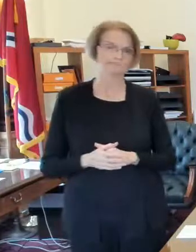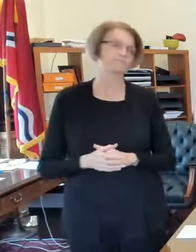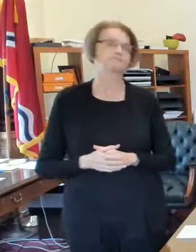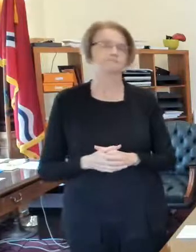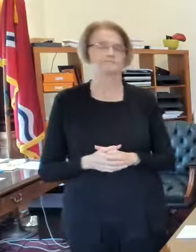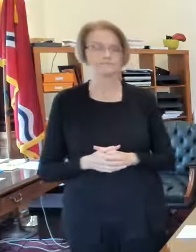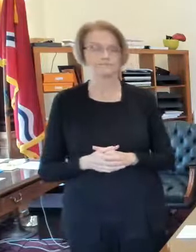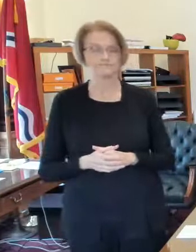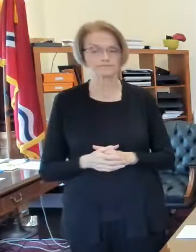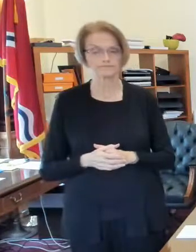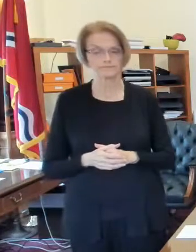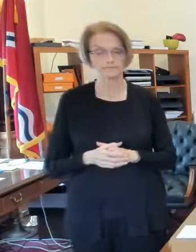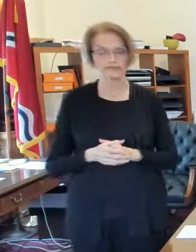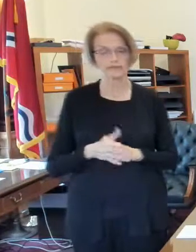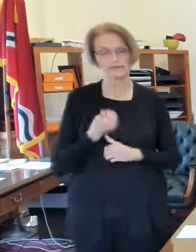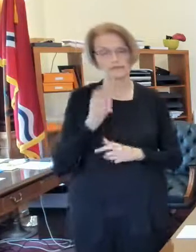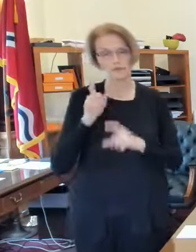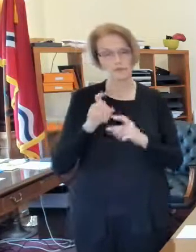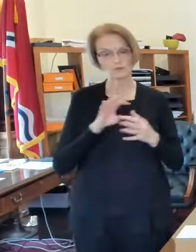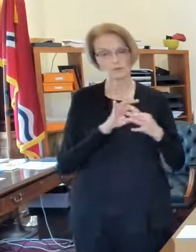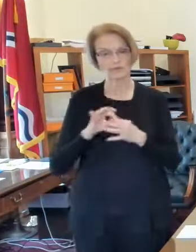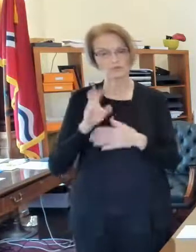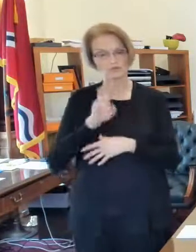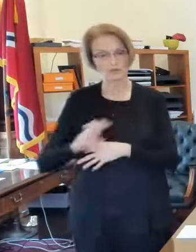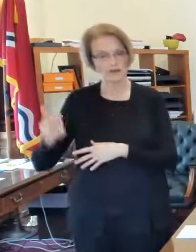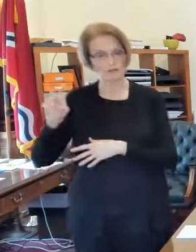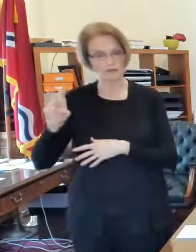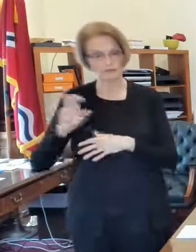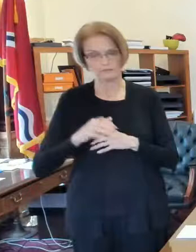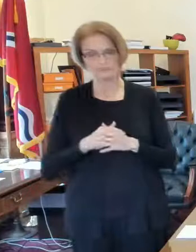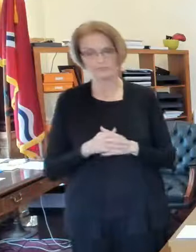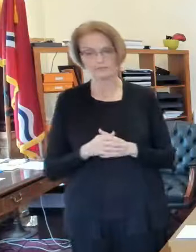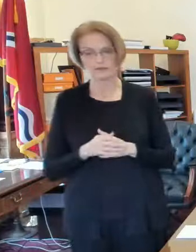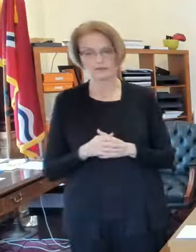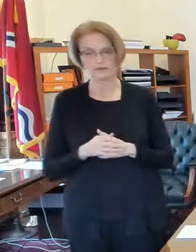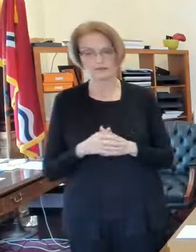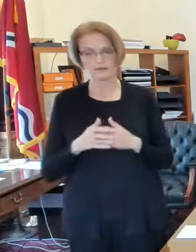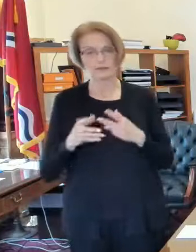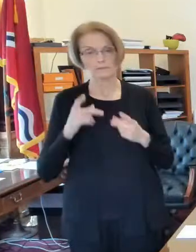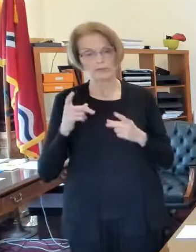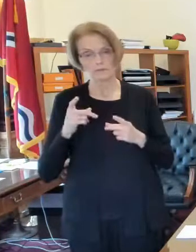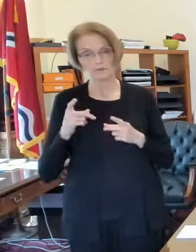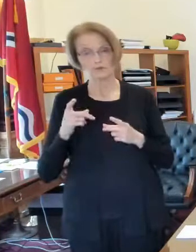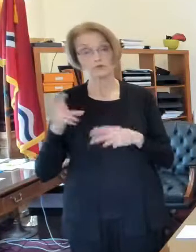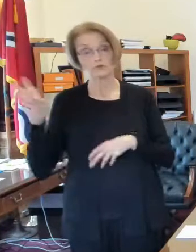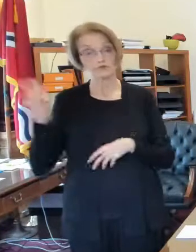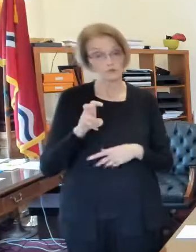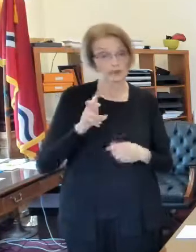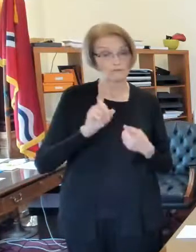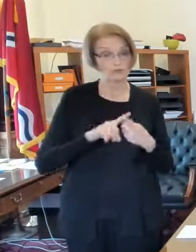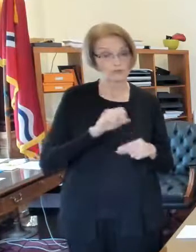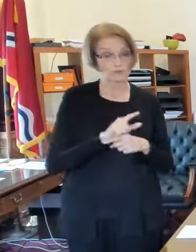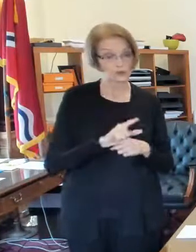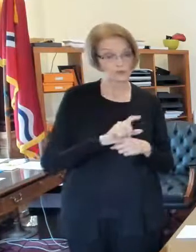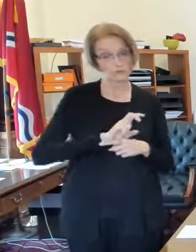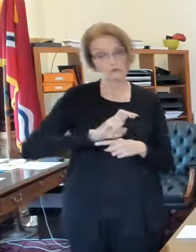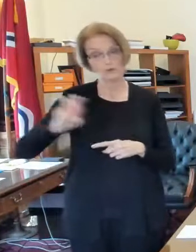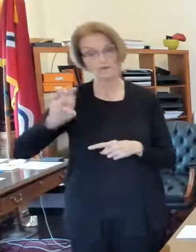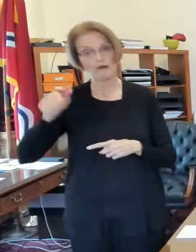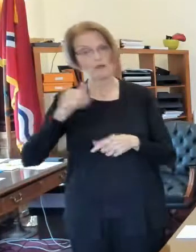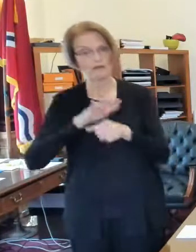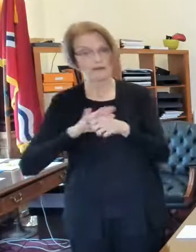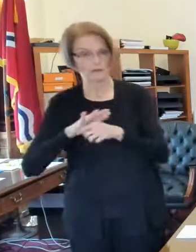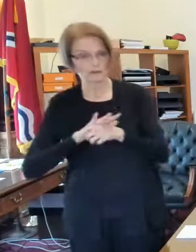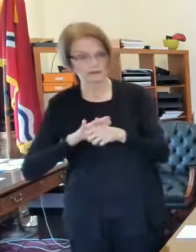we've had questions about travel uh dr echoes about people coming and going into or out of st louis around the holiday